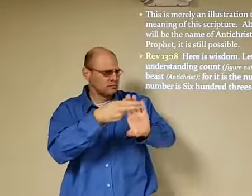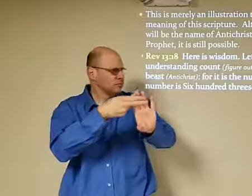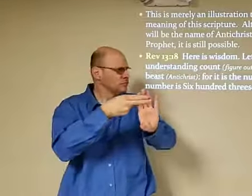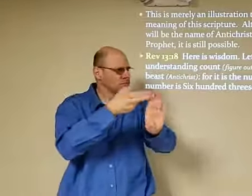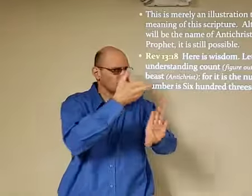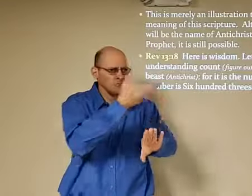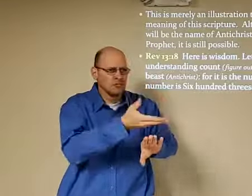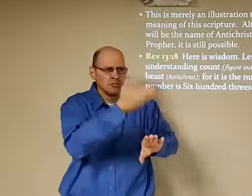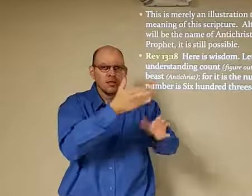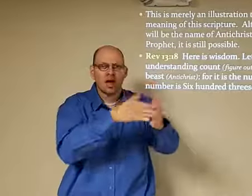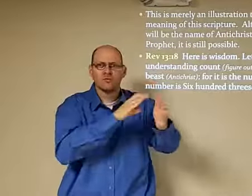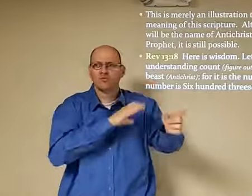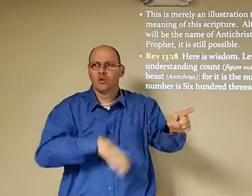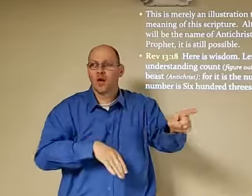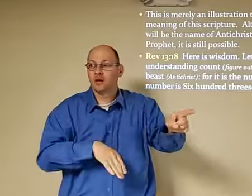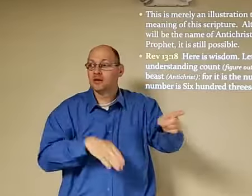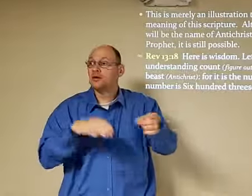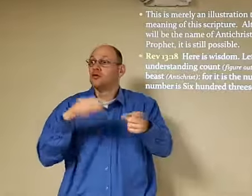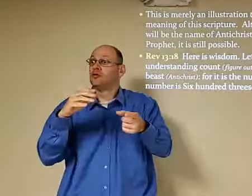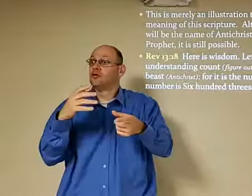number of the beast